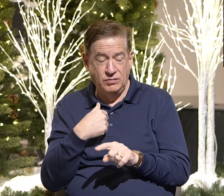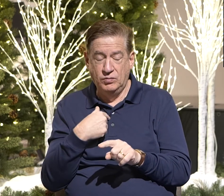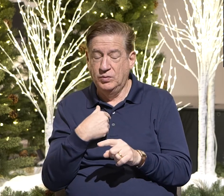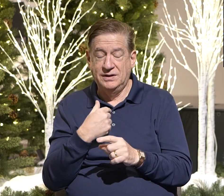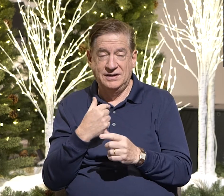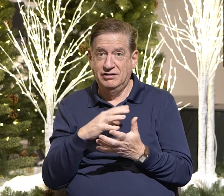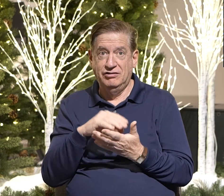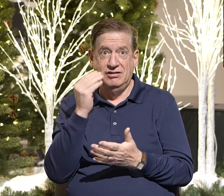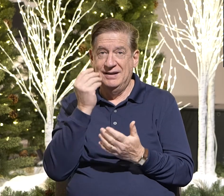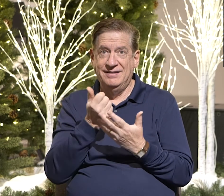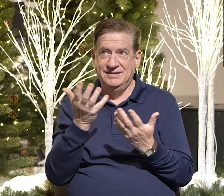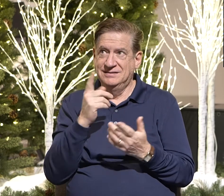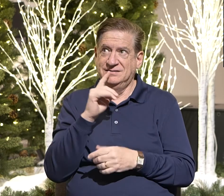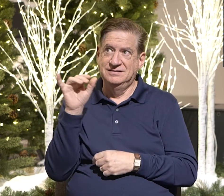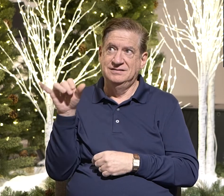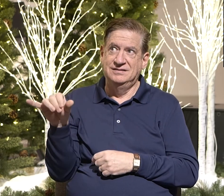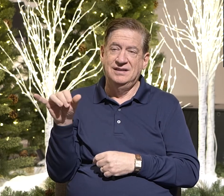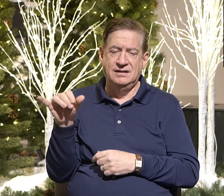Let's pray.